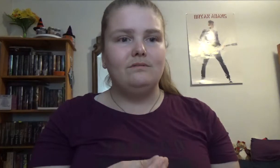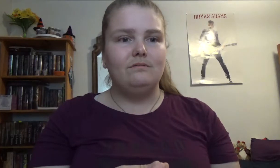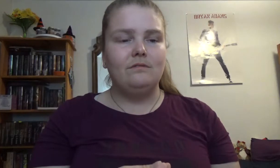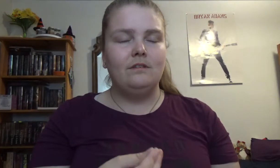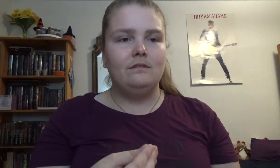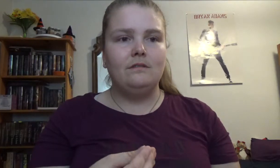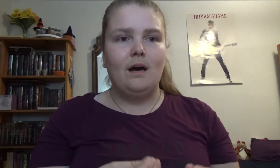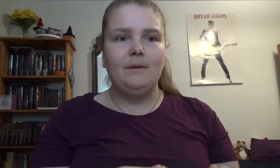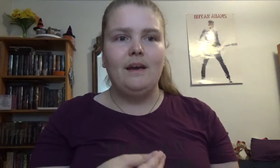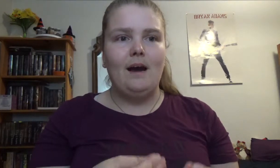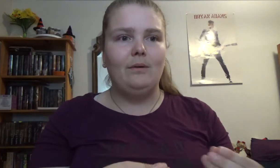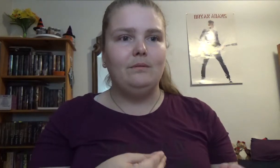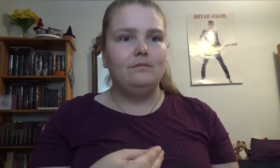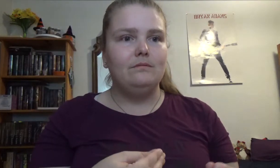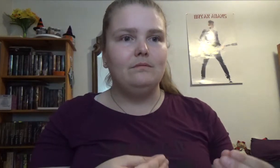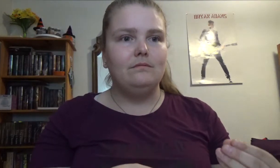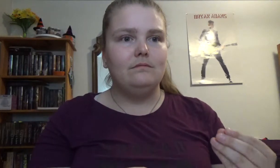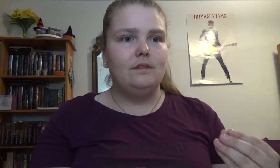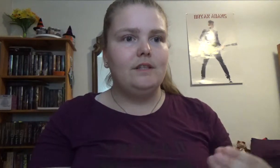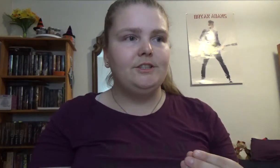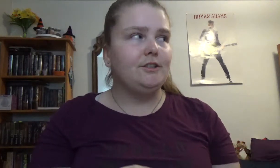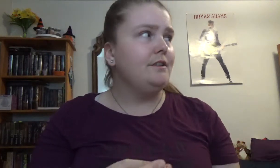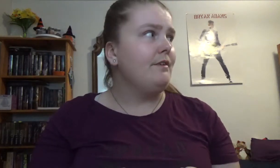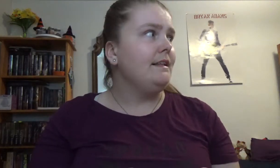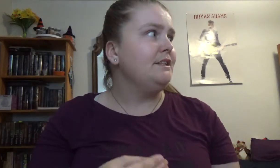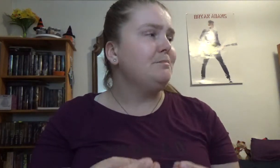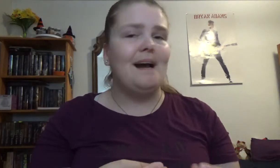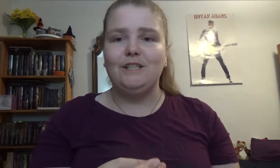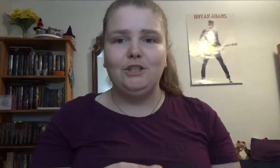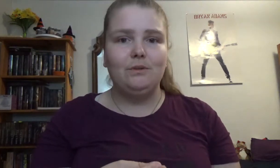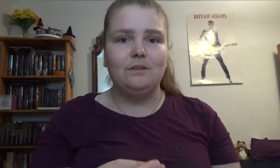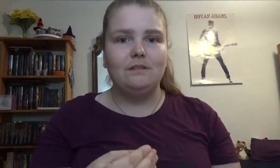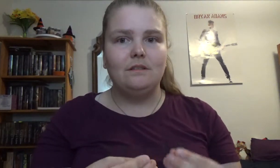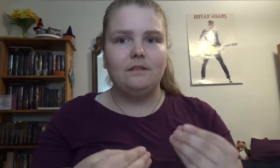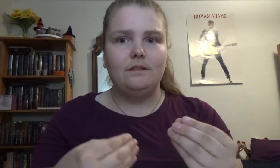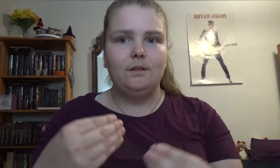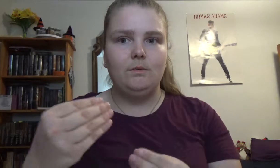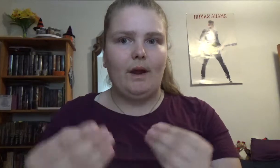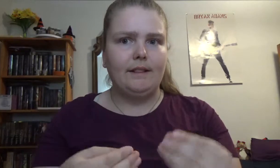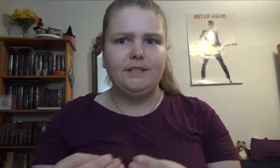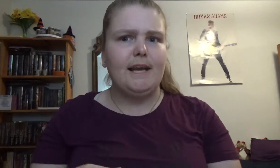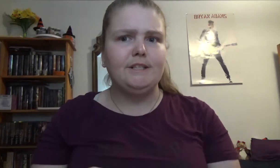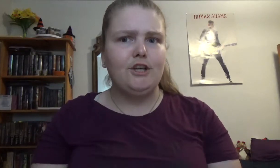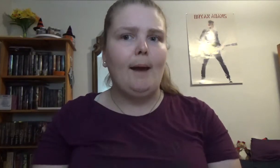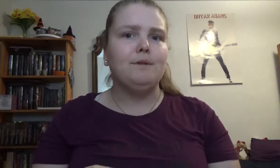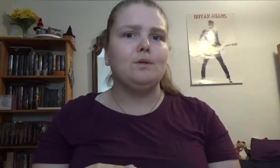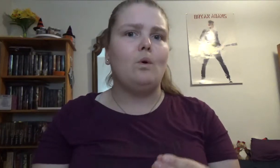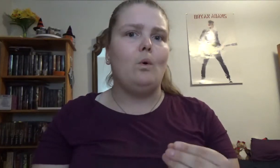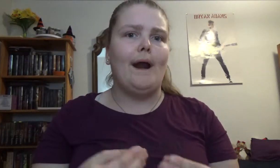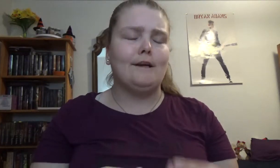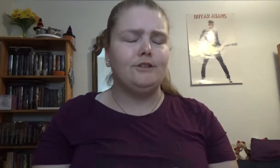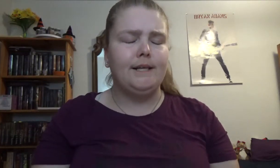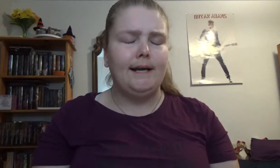tell me how this certain event inspired you to write this next chapter or exercise